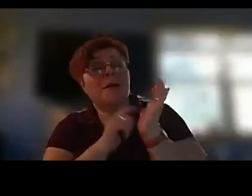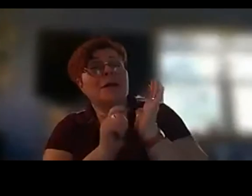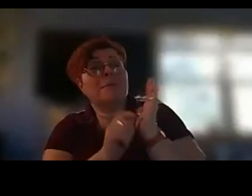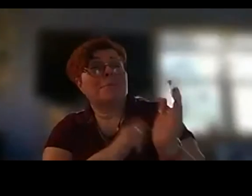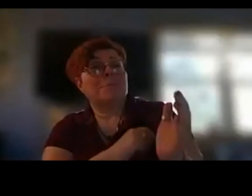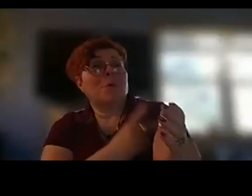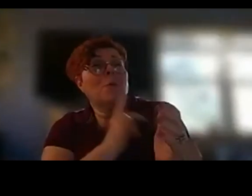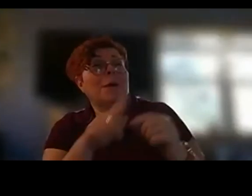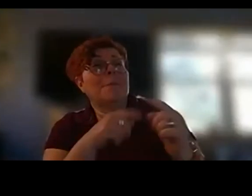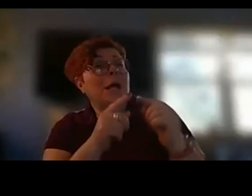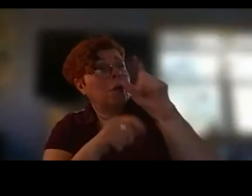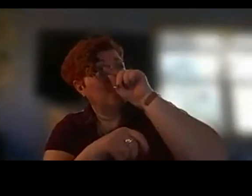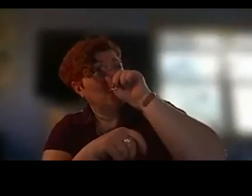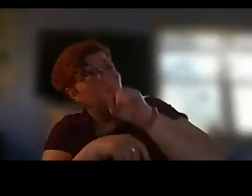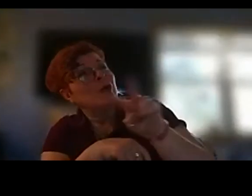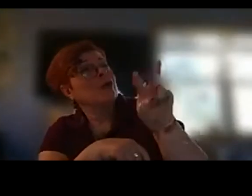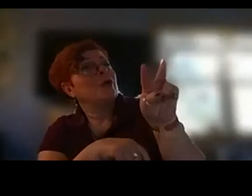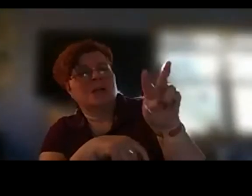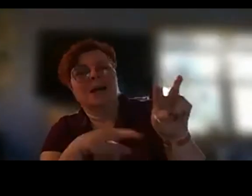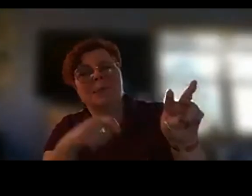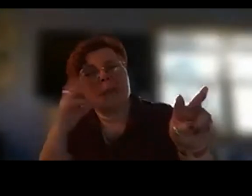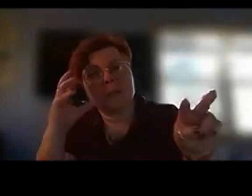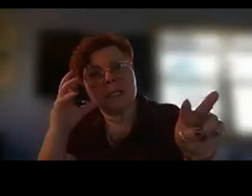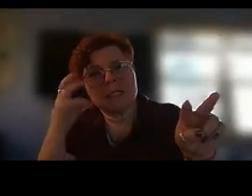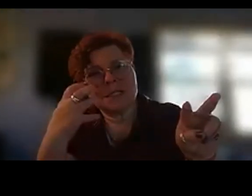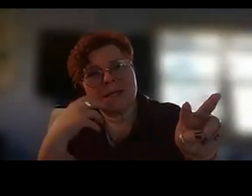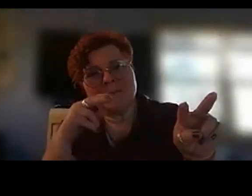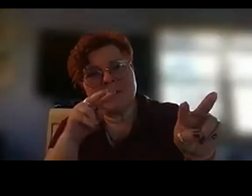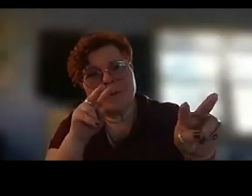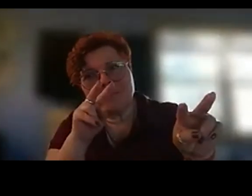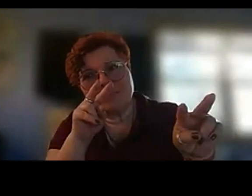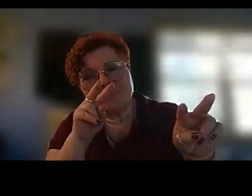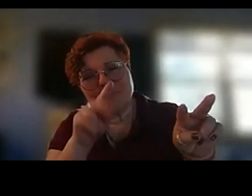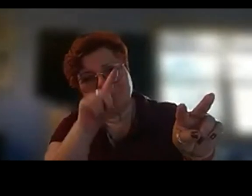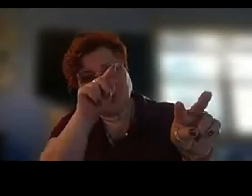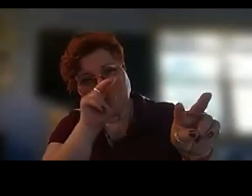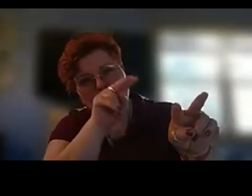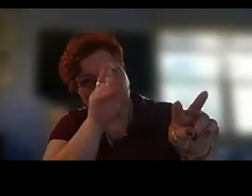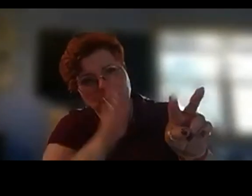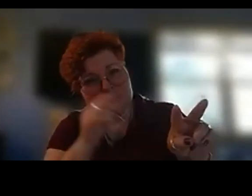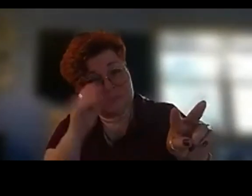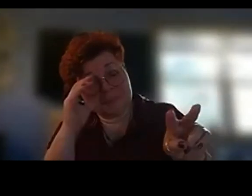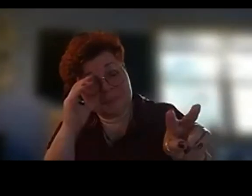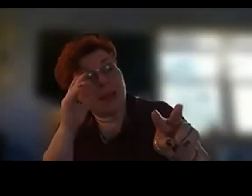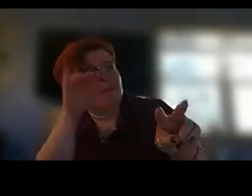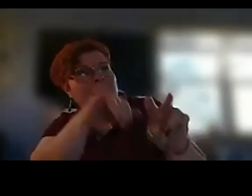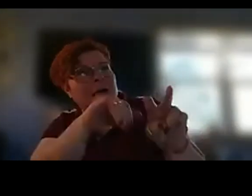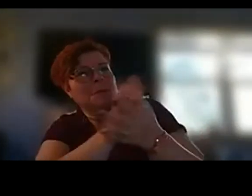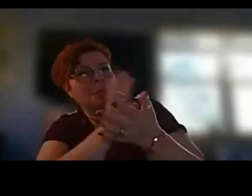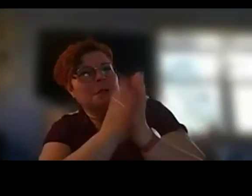a particular because i'm kind of a fanatic amateur birder um and and that will then jump me